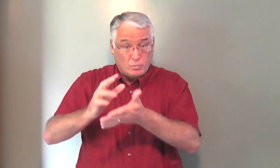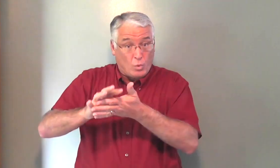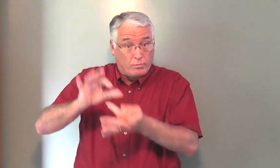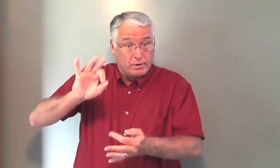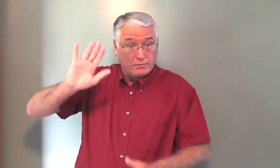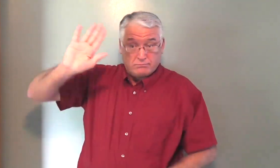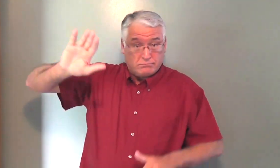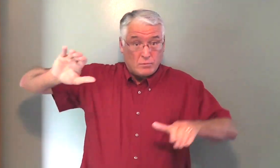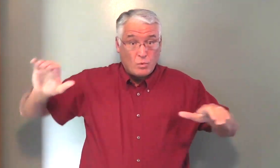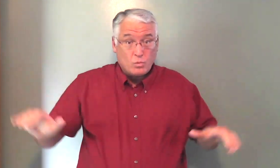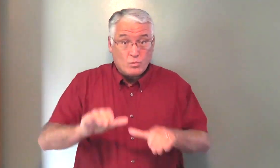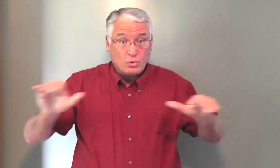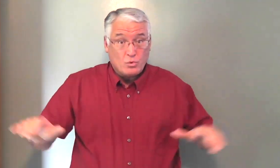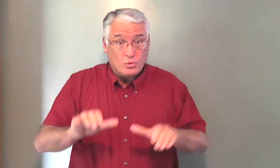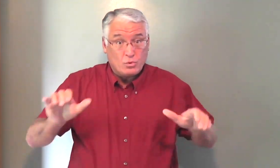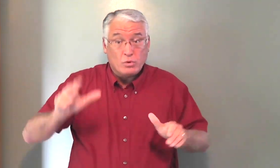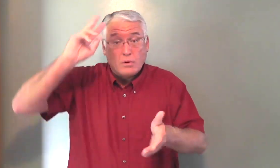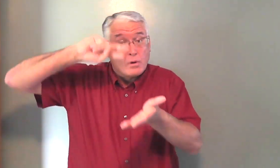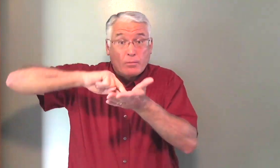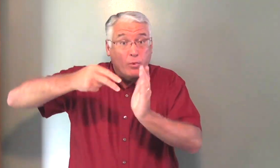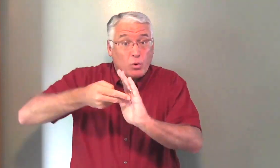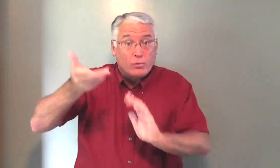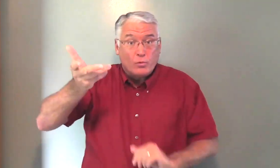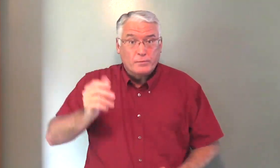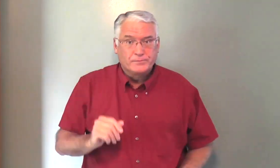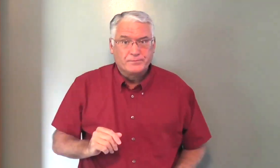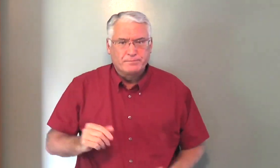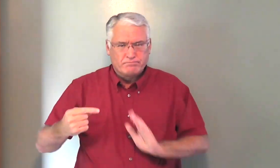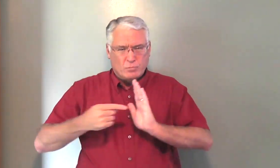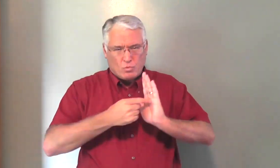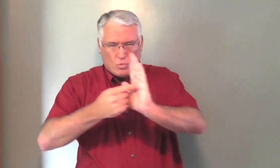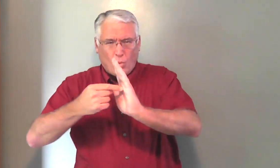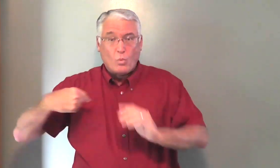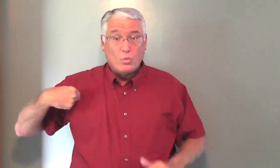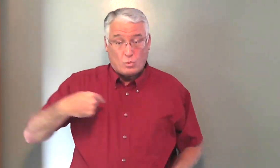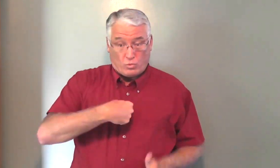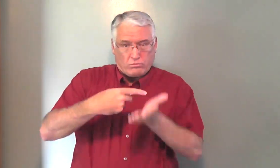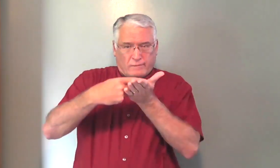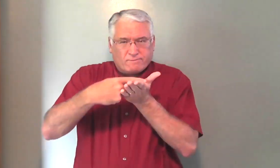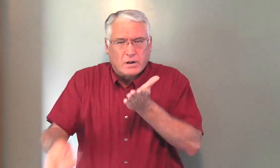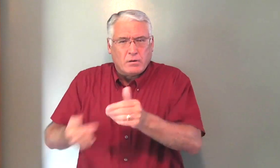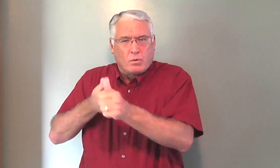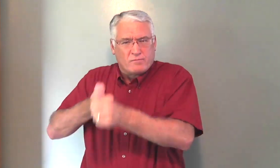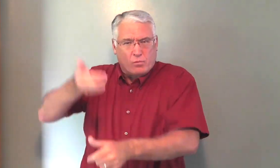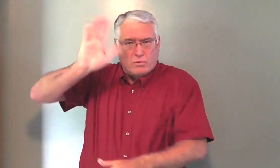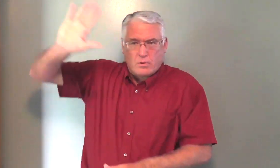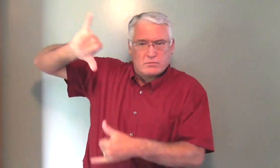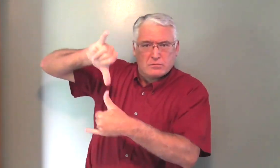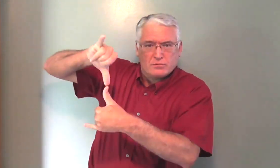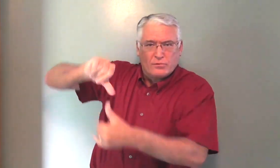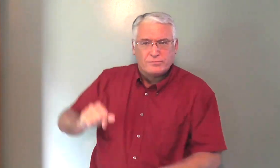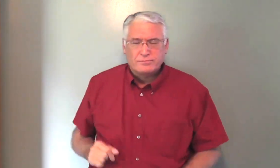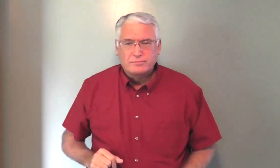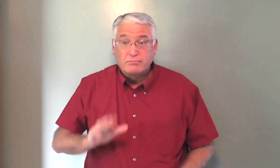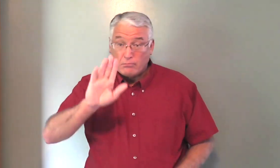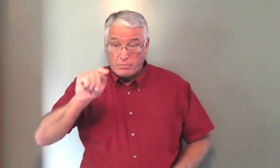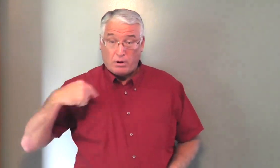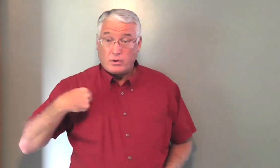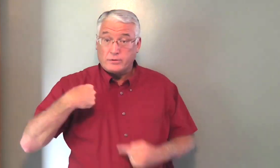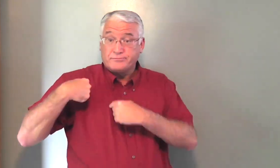The Holy Spirit, He does the work. His purpose is to show us that we have failed to follow the standard of Christ.